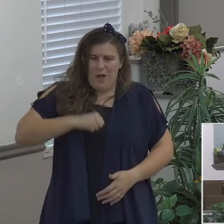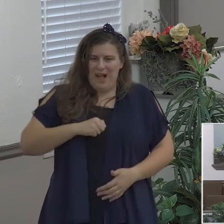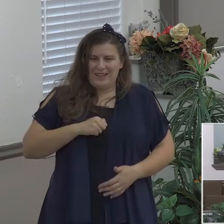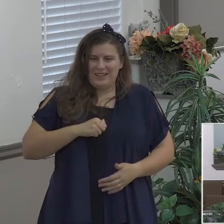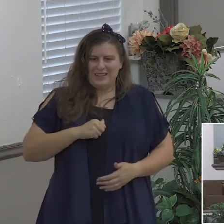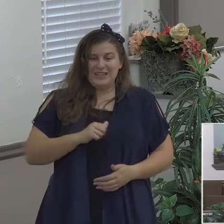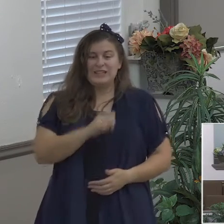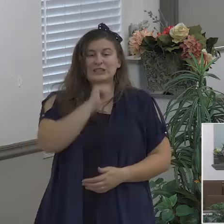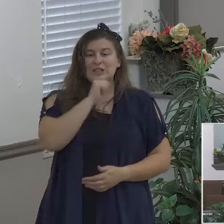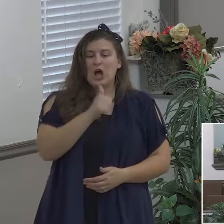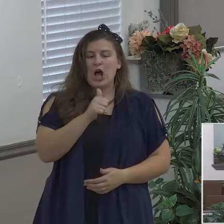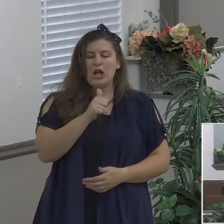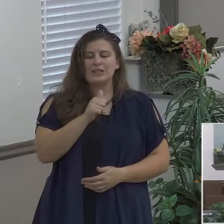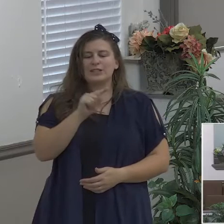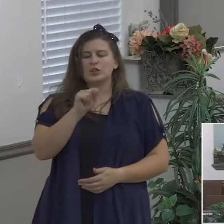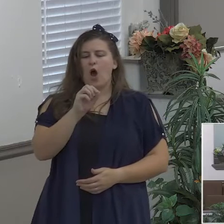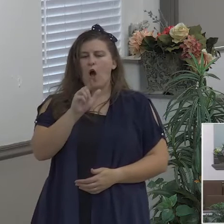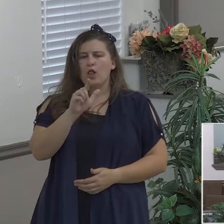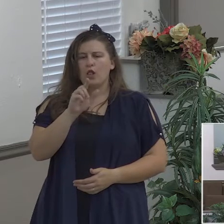harsh criticism